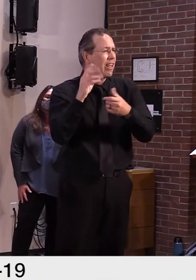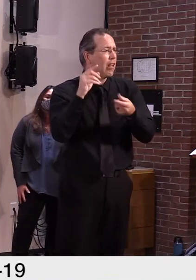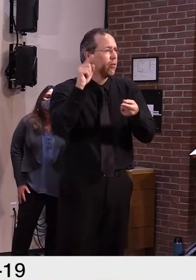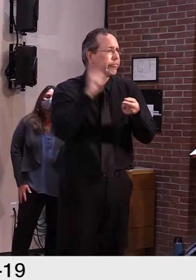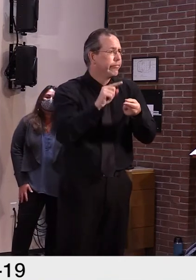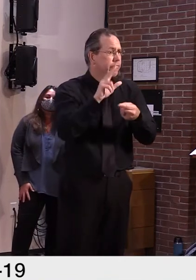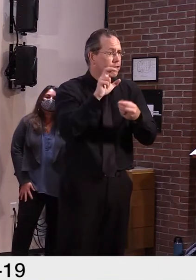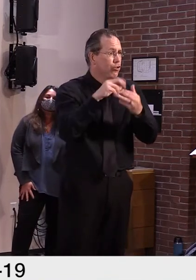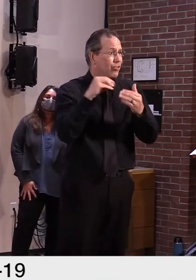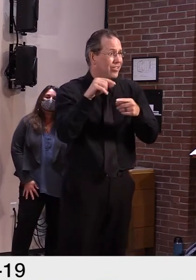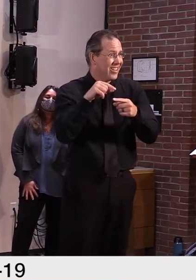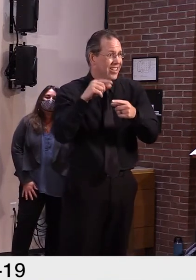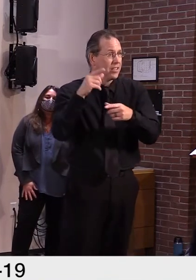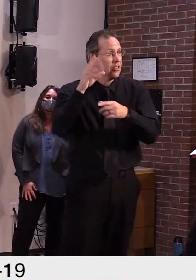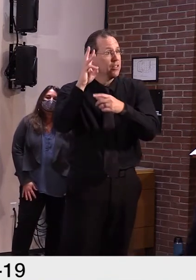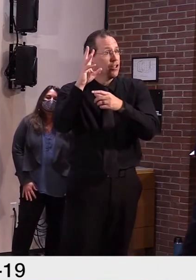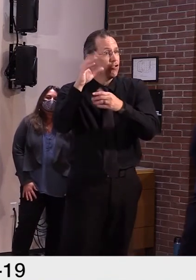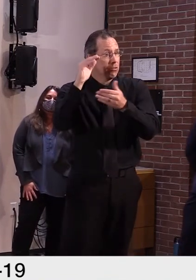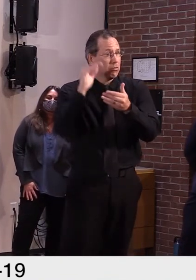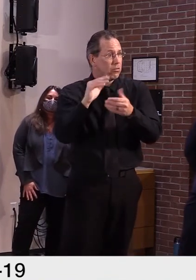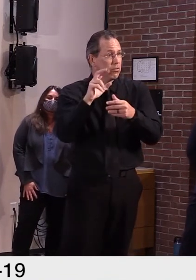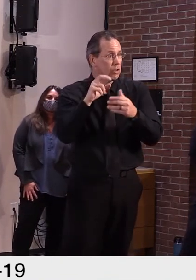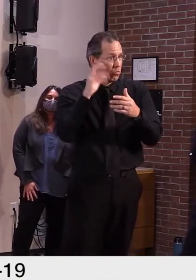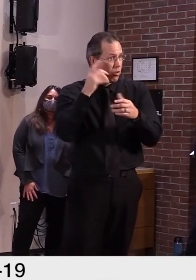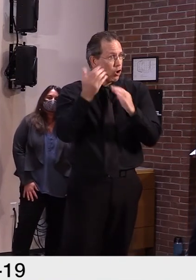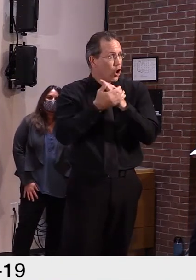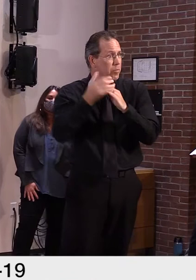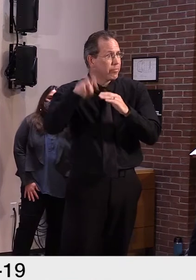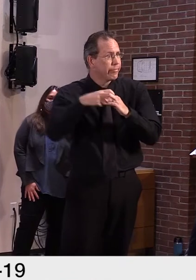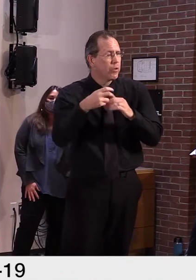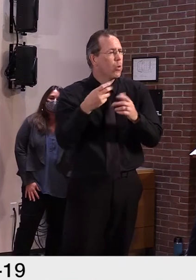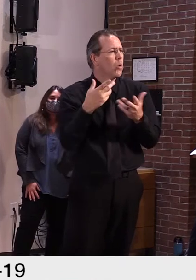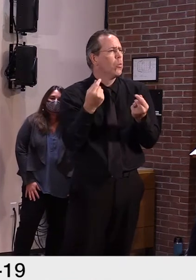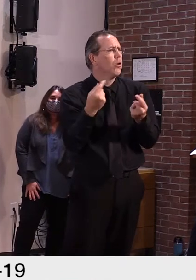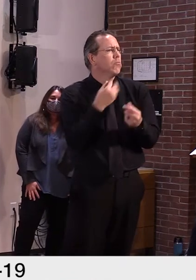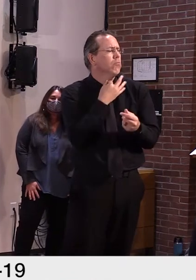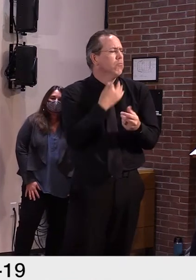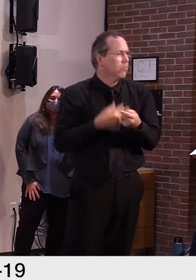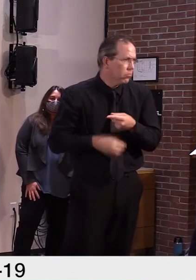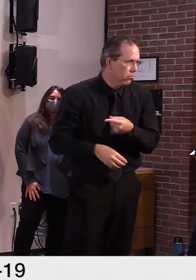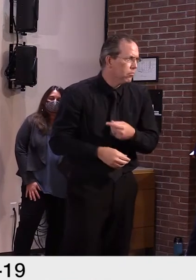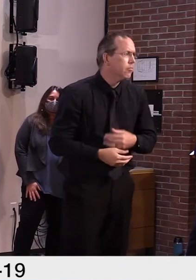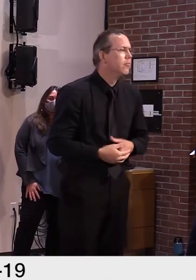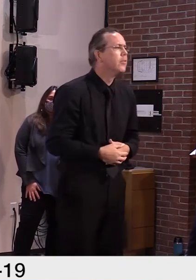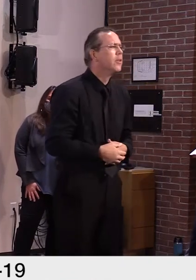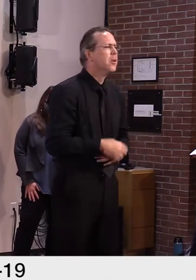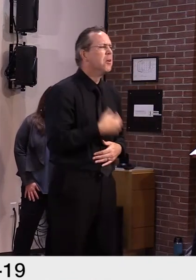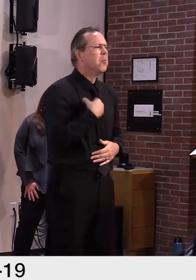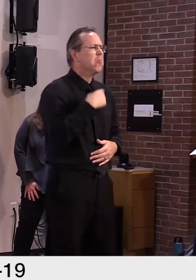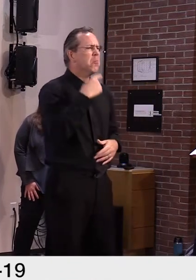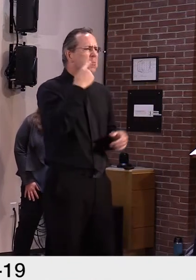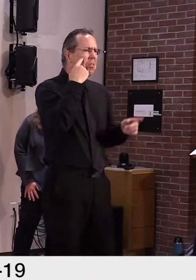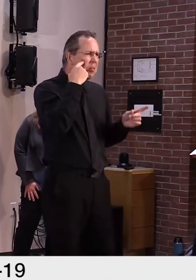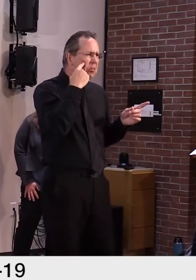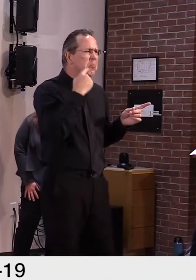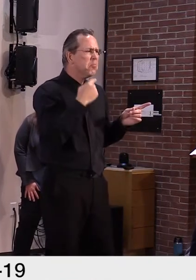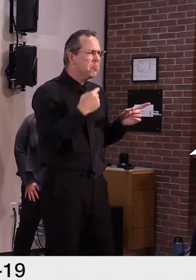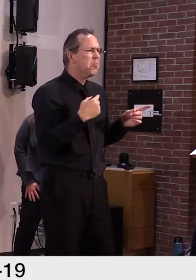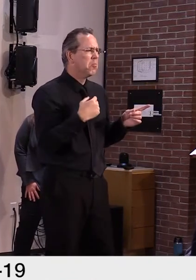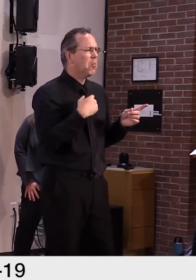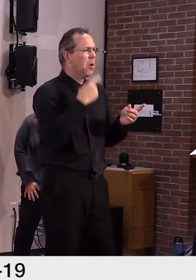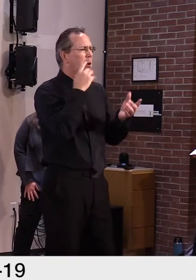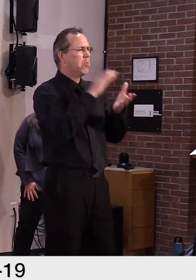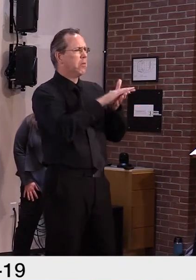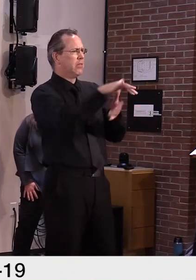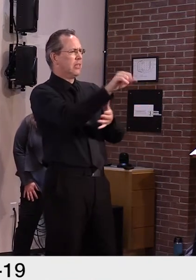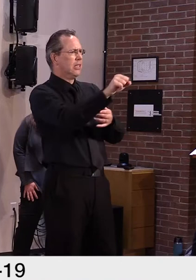guidelines put in place, provisions. You had to make at least $100, and there may have been a